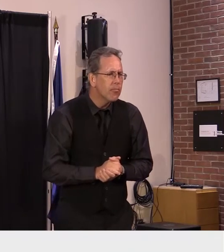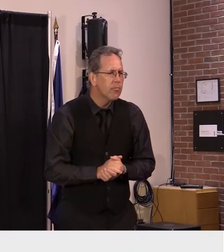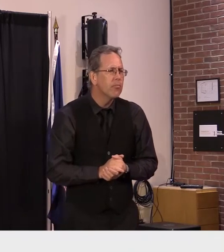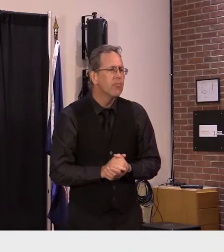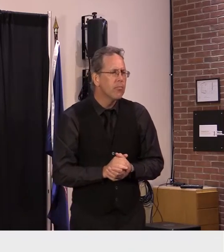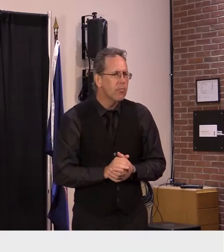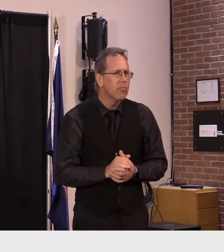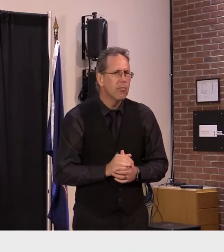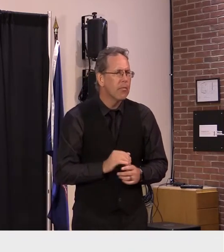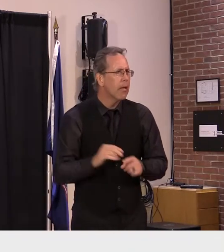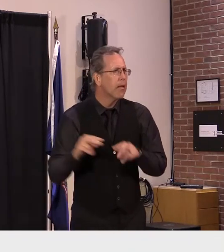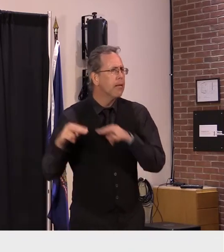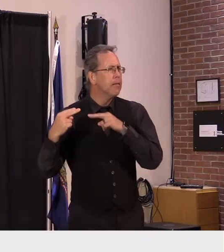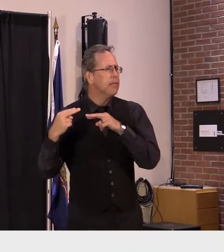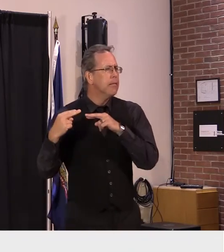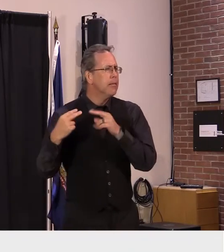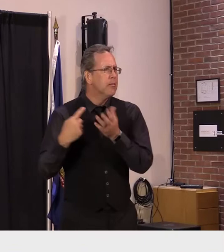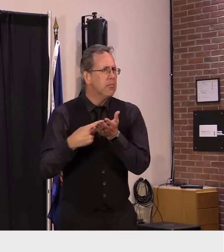question